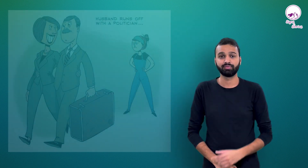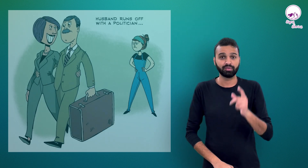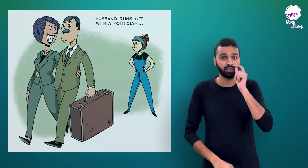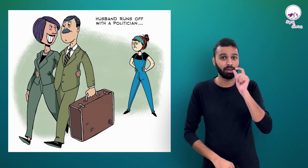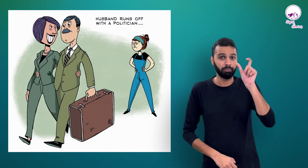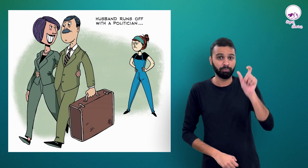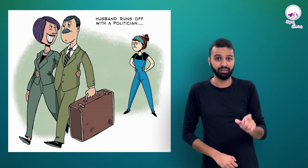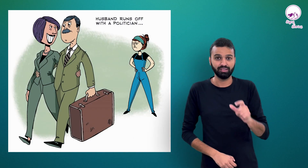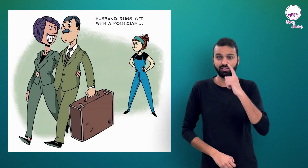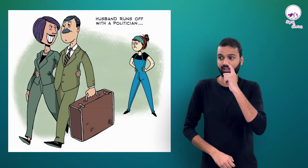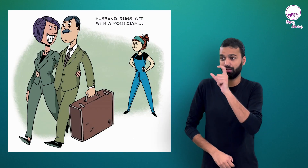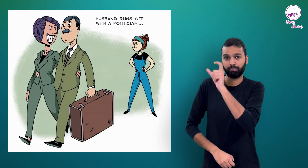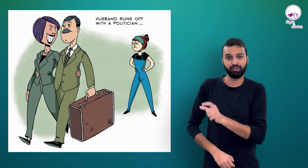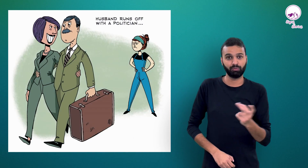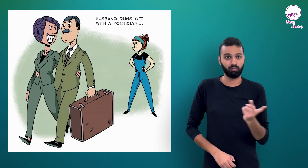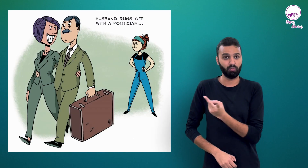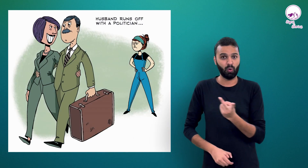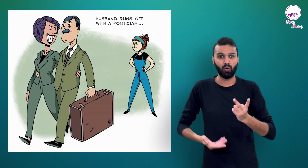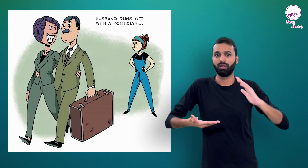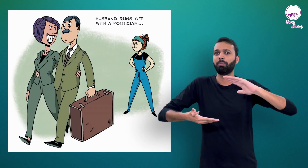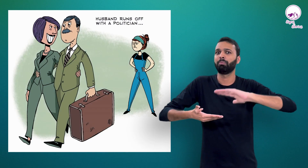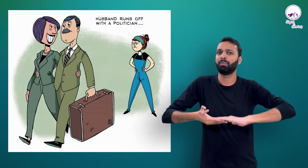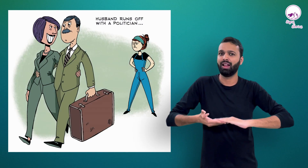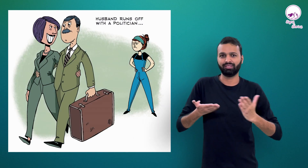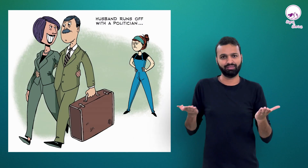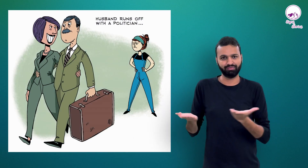Husband runs off with a politician.